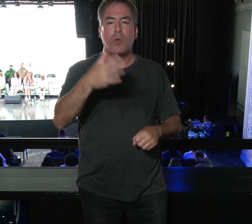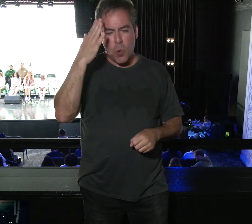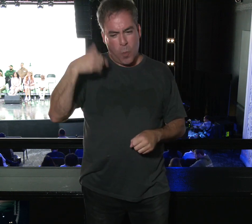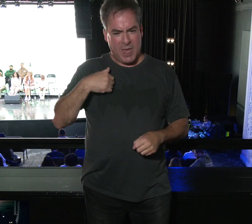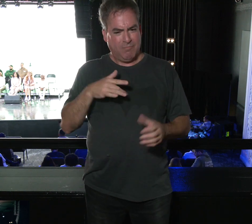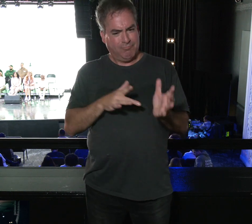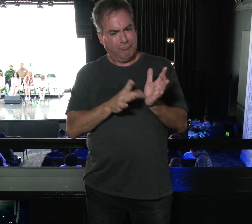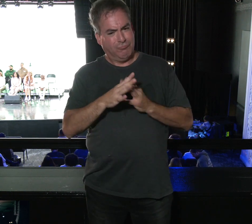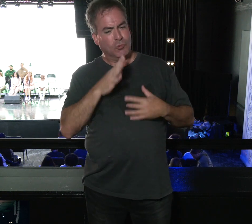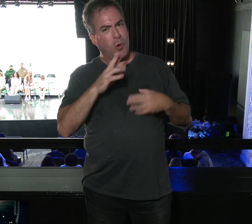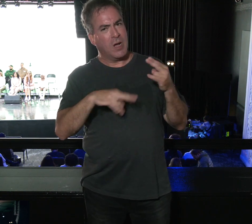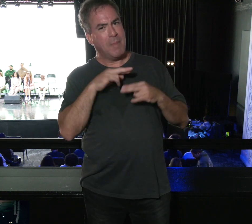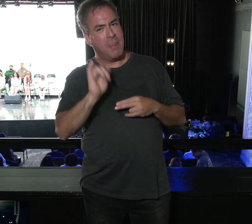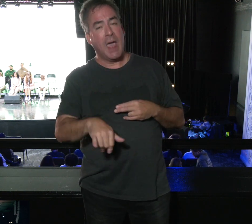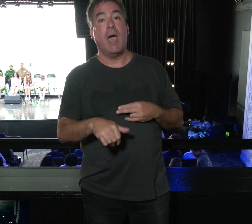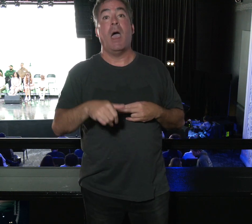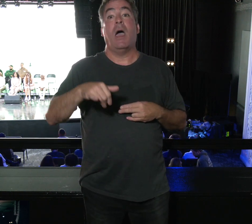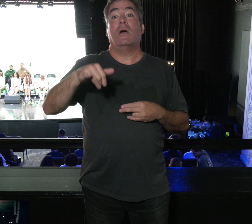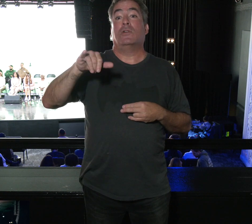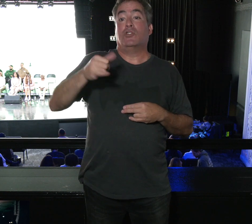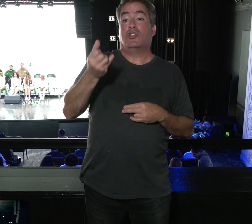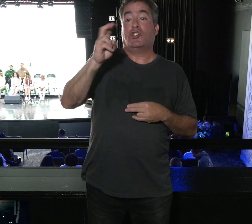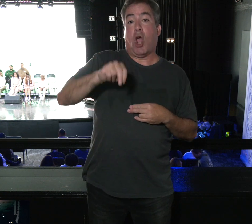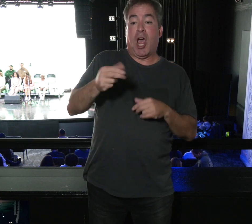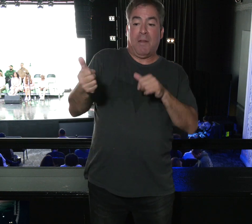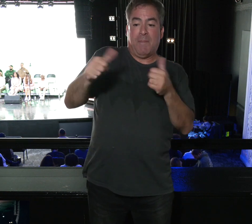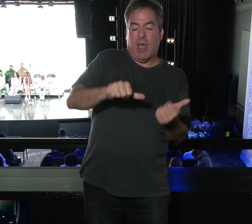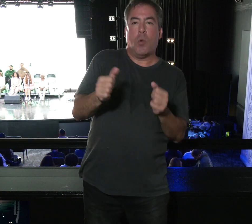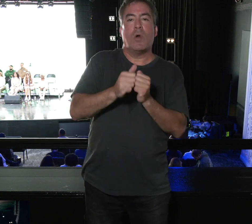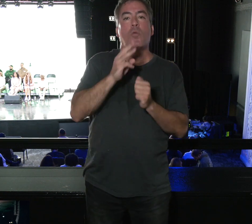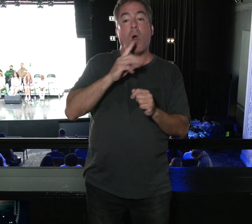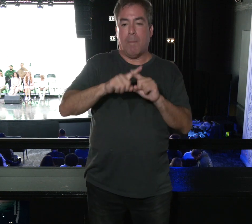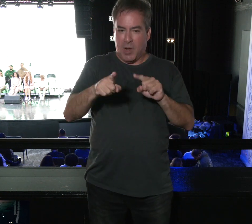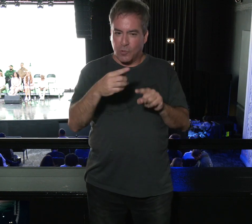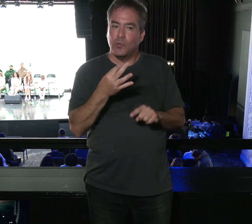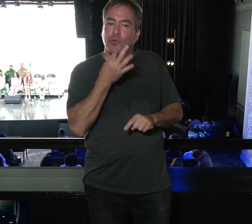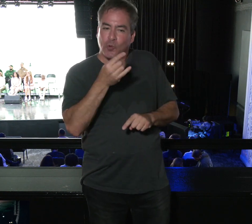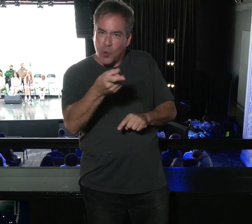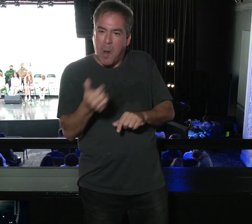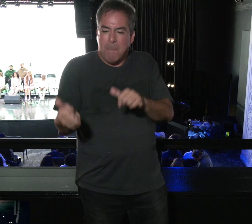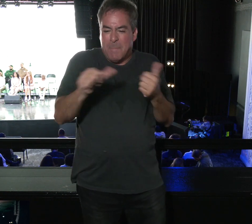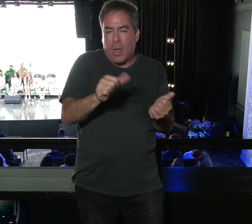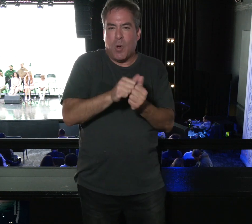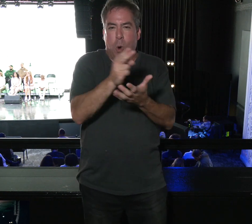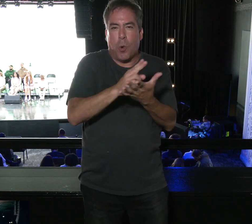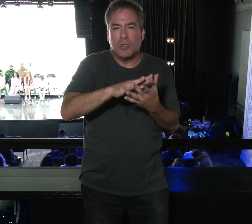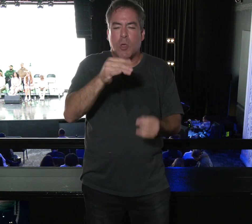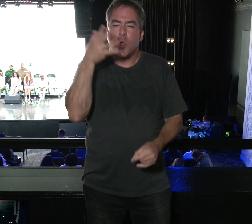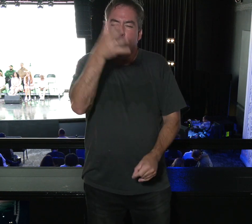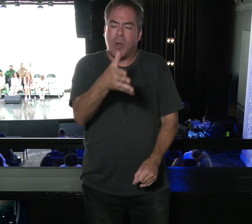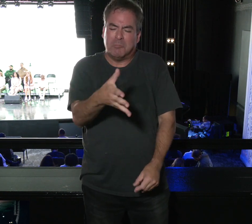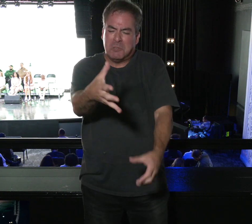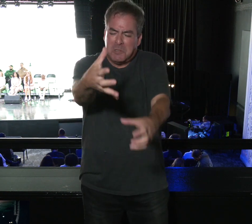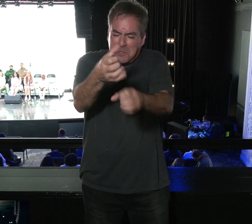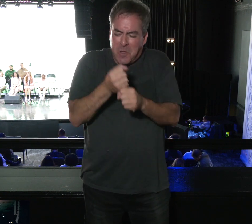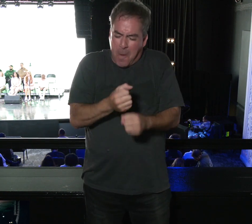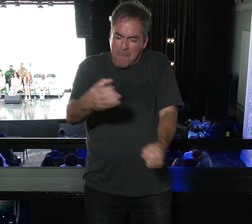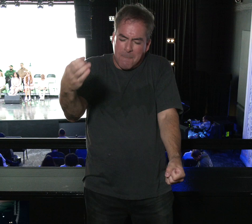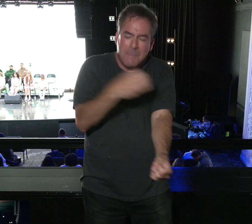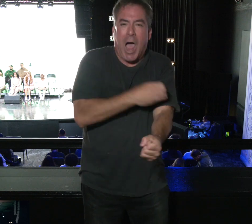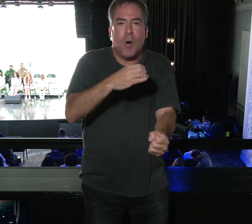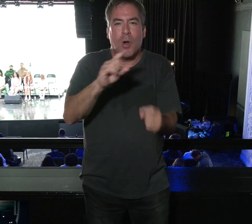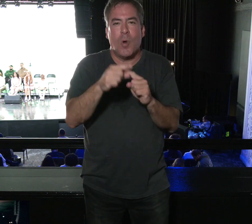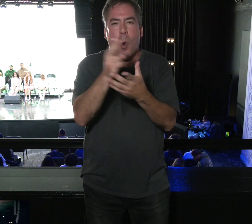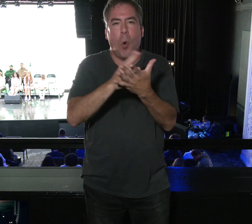speak about. For John baptized with water, but in a few days you will be baptized with the Holy Spirit. You will receive power when the Holy